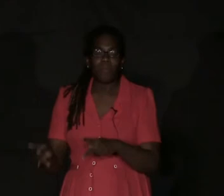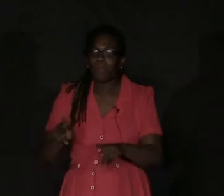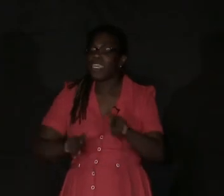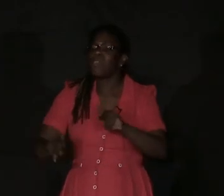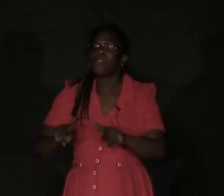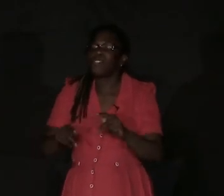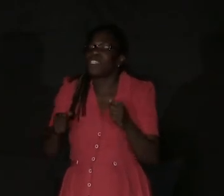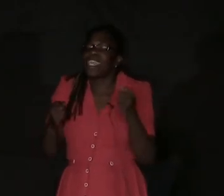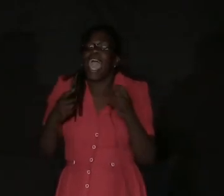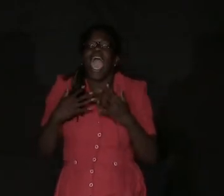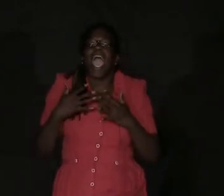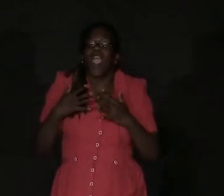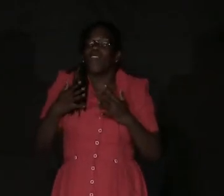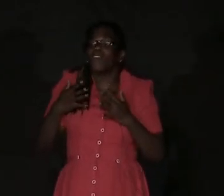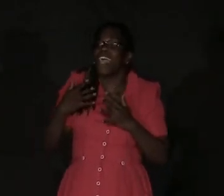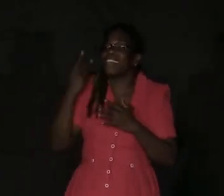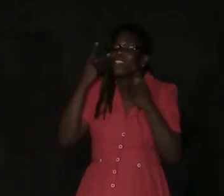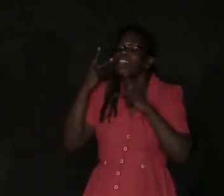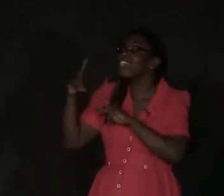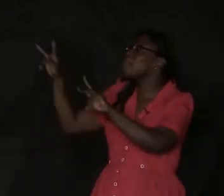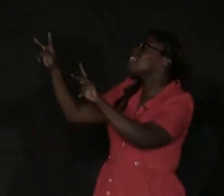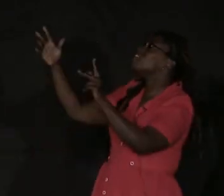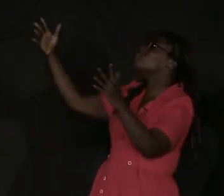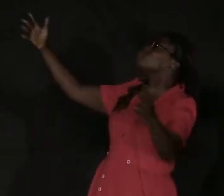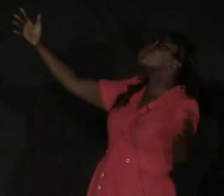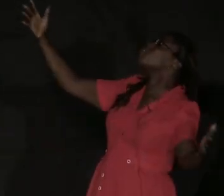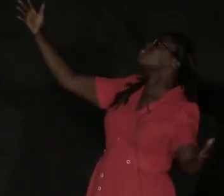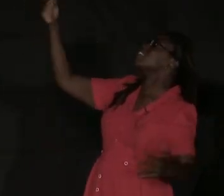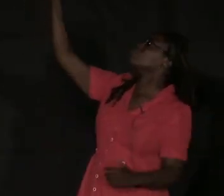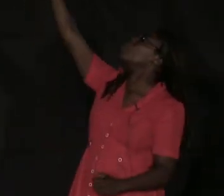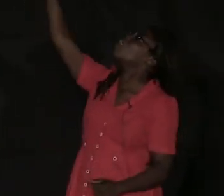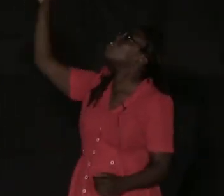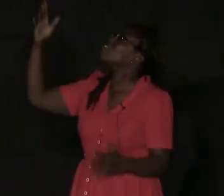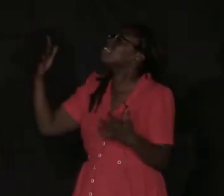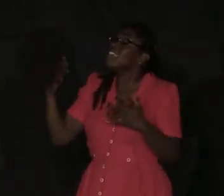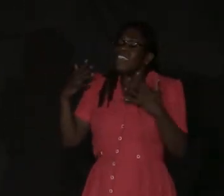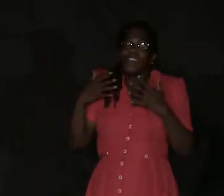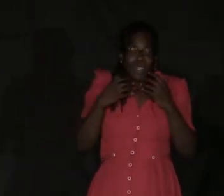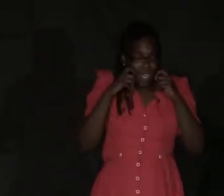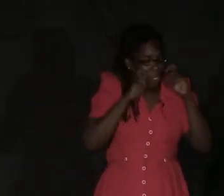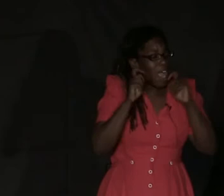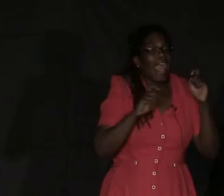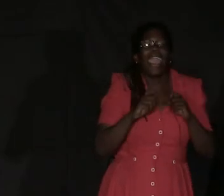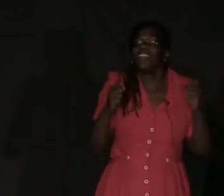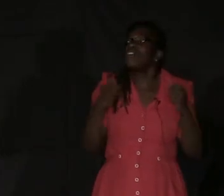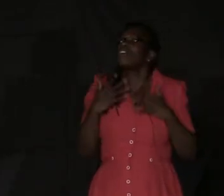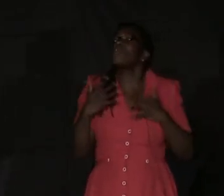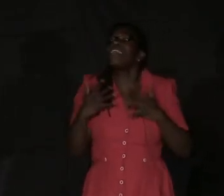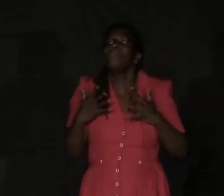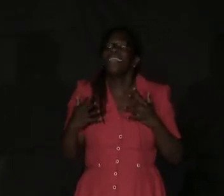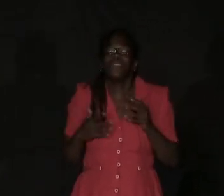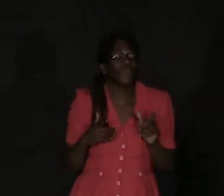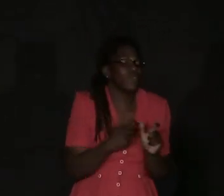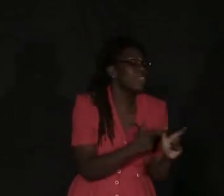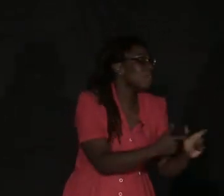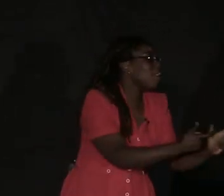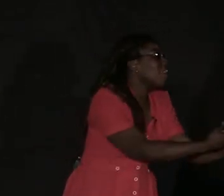People are just terrified. They look up, and he's just really tall. And they're crying, and they're screaming, and they're running away.